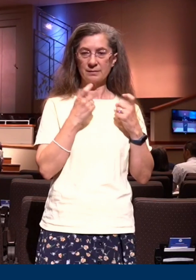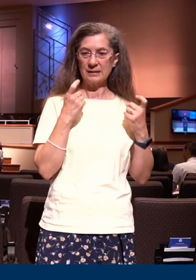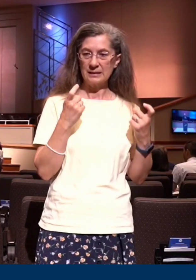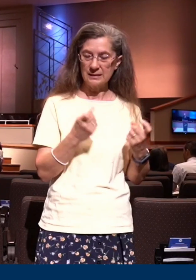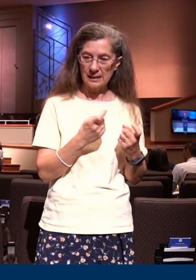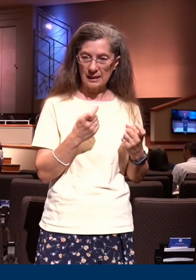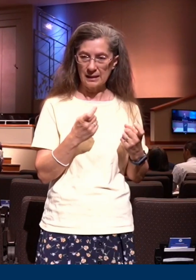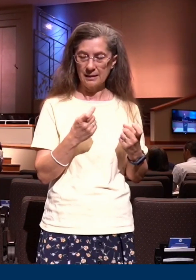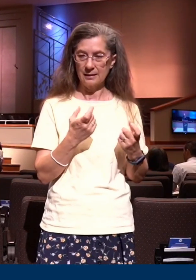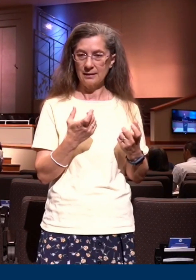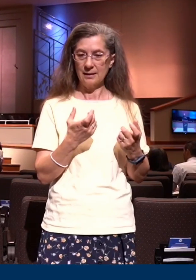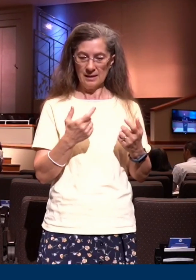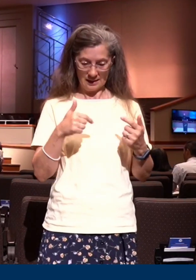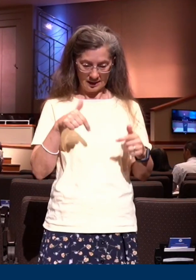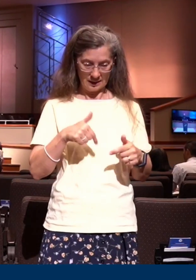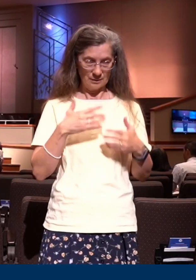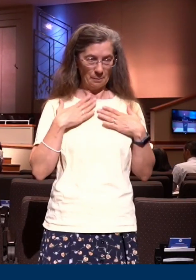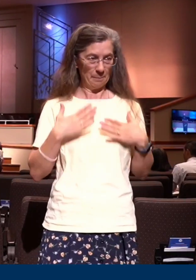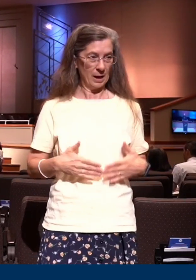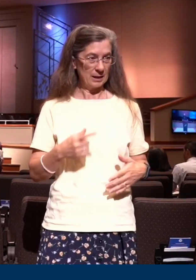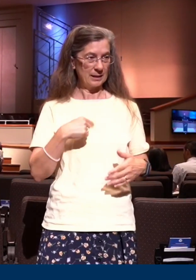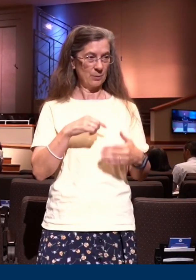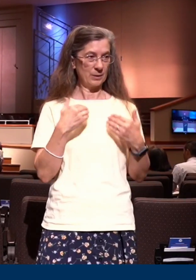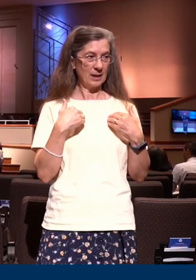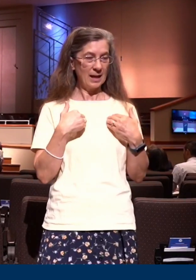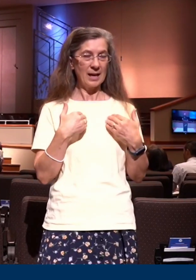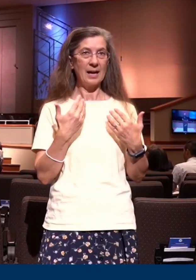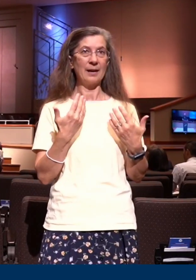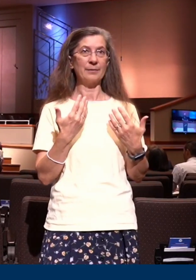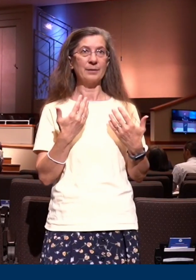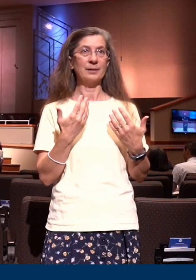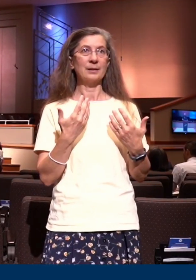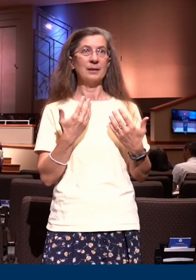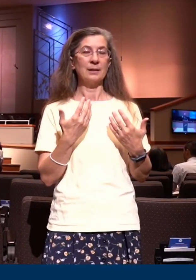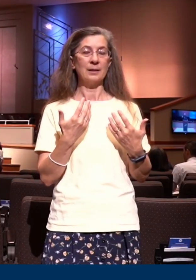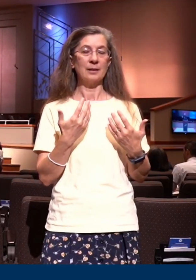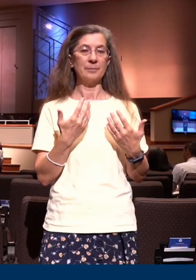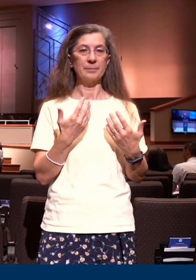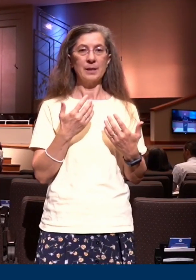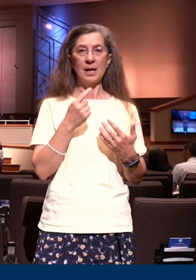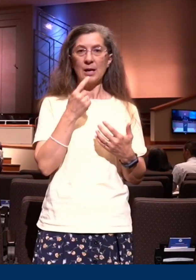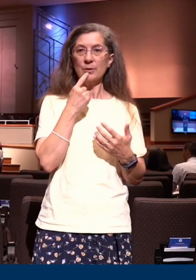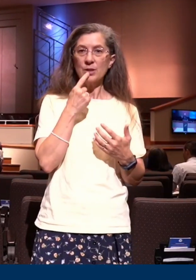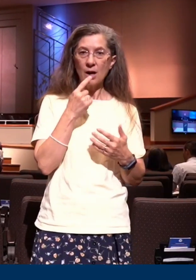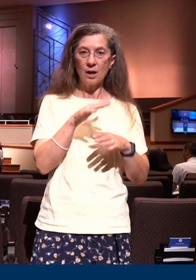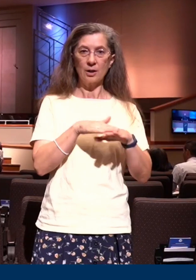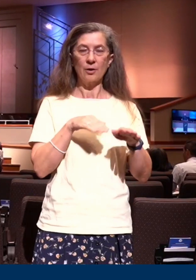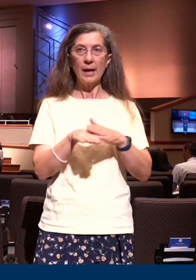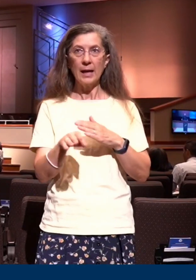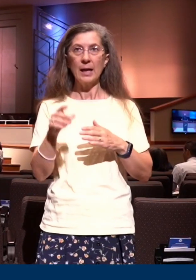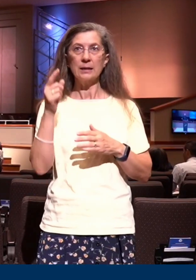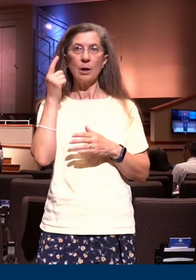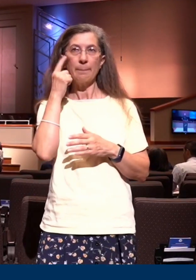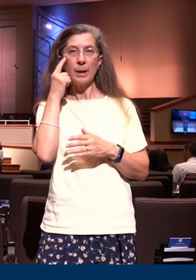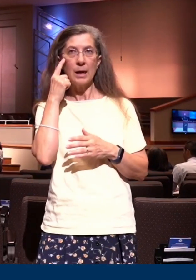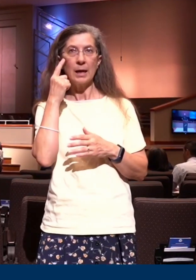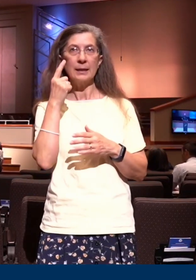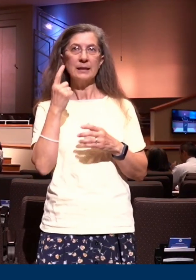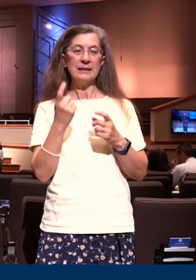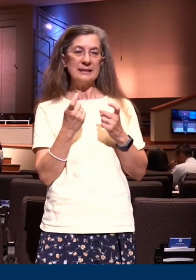is the body we have in which sin finds an instrument, the tongue, the hands, the mind. Sin does not find its source